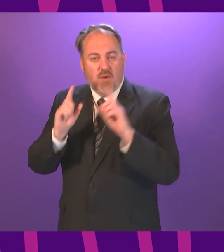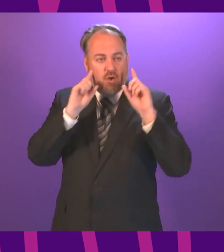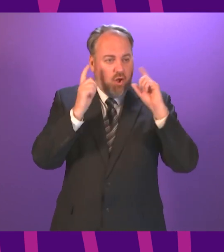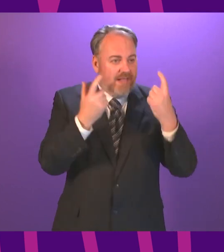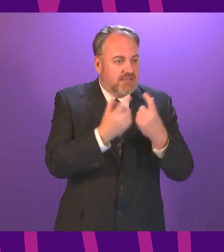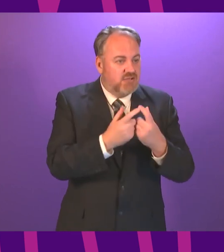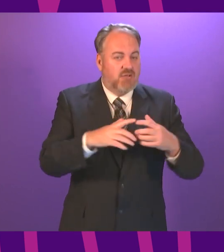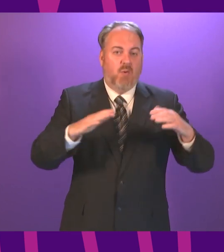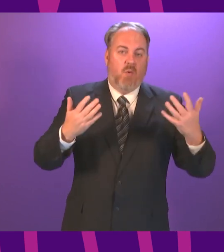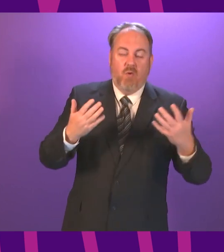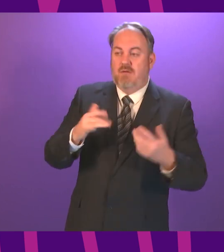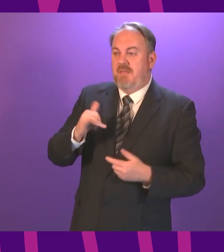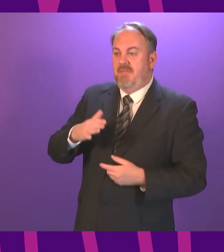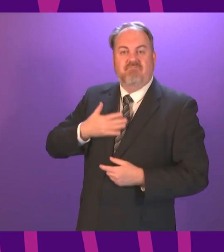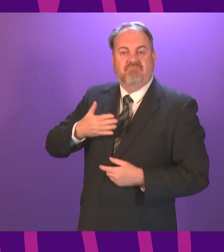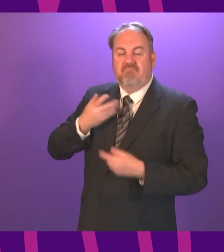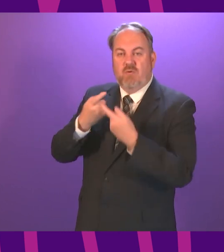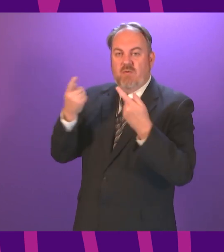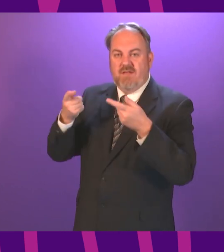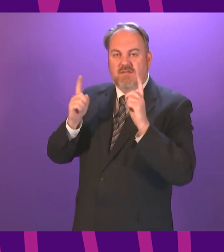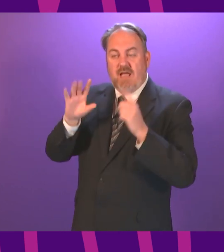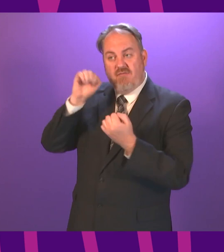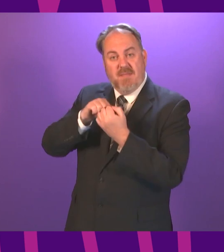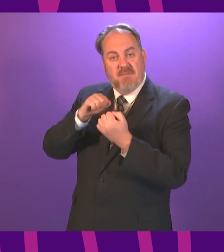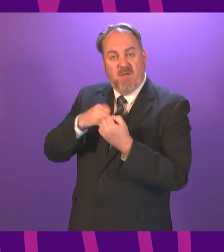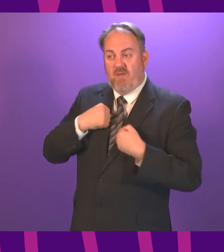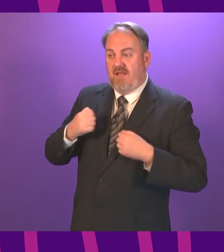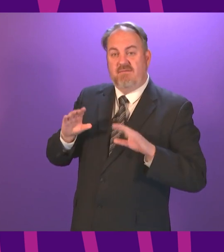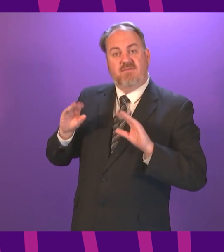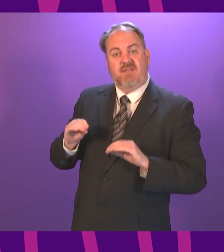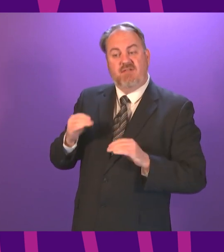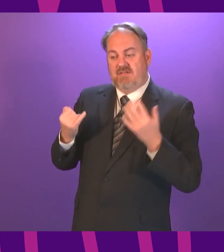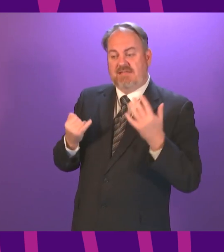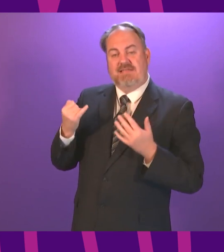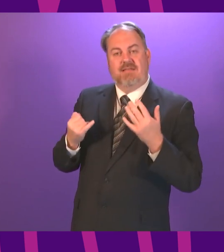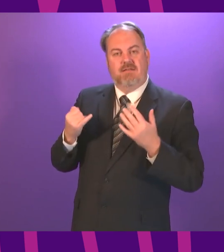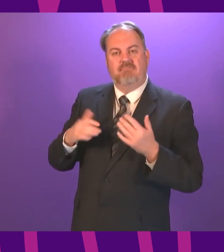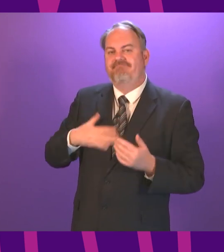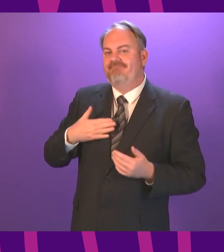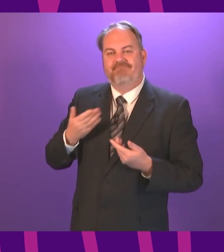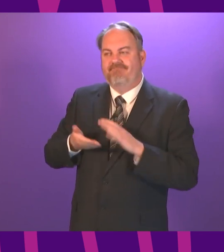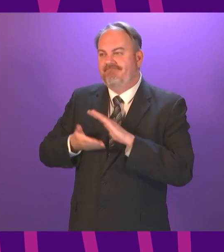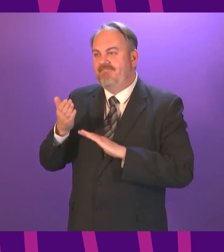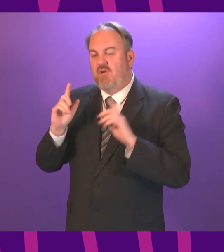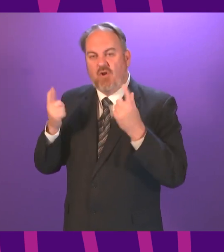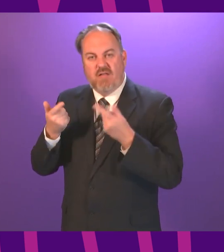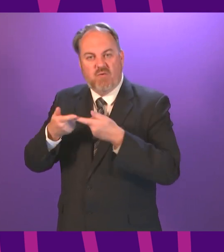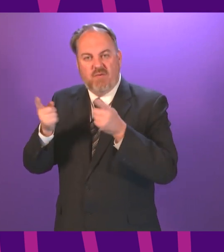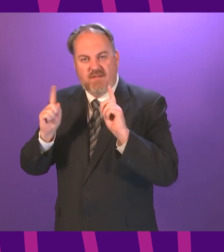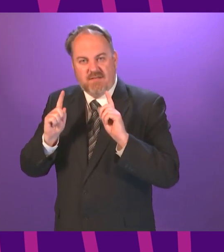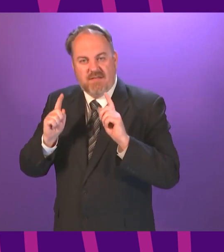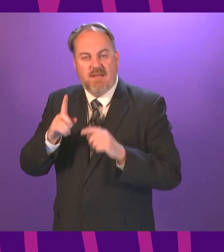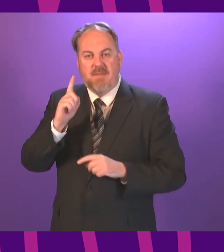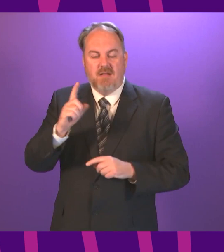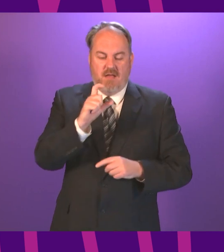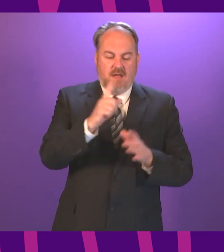everyone. Back when I finished school, it wasn't right for me. My time spent at Cardonald College providing me with the platform not only just to